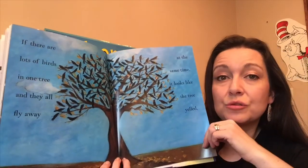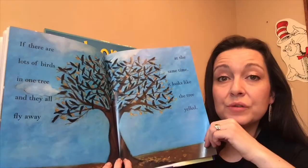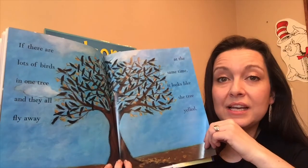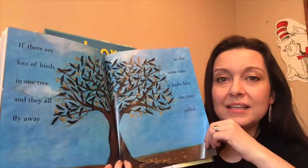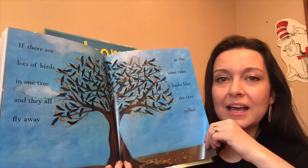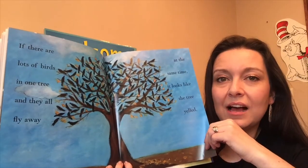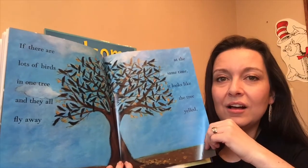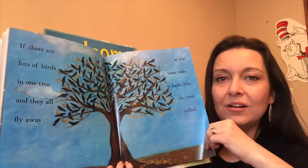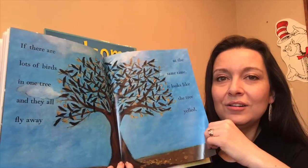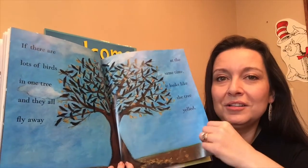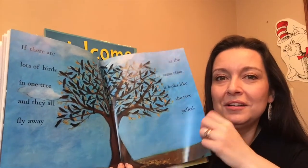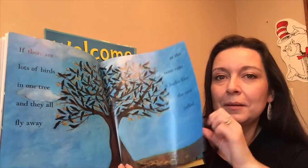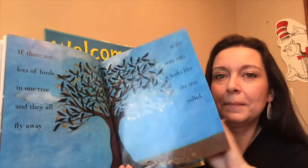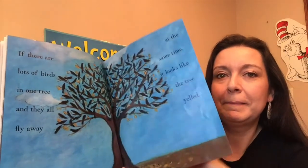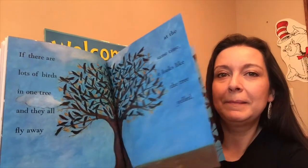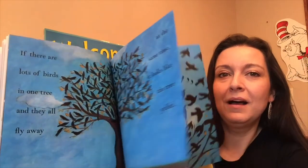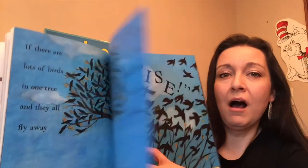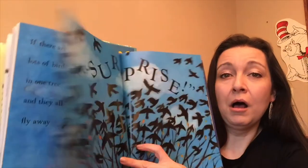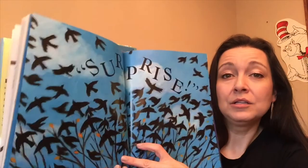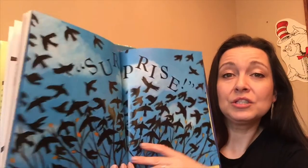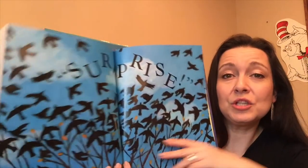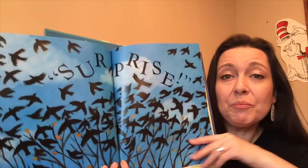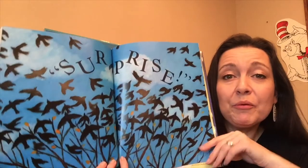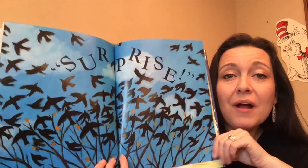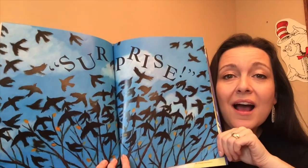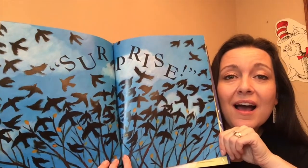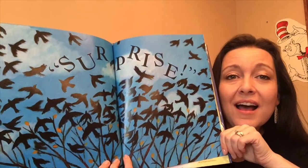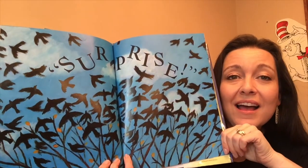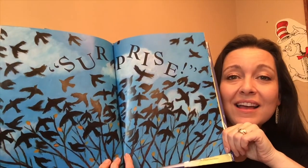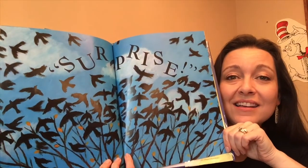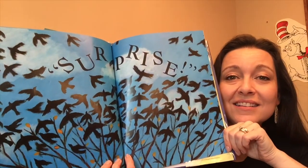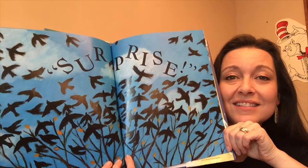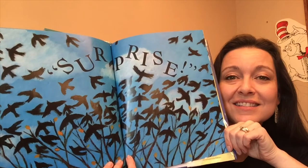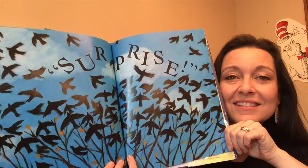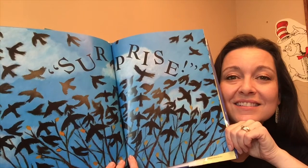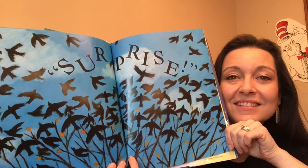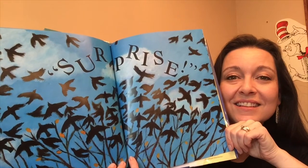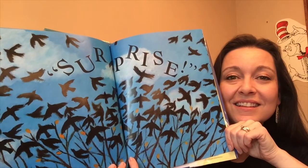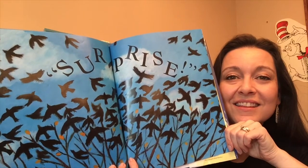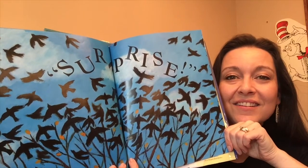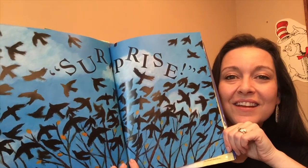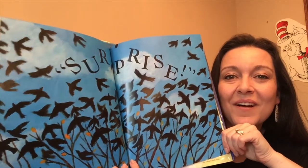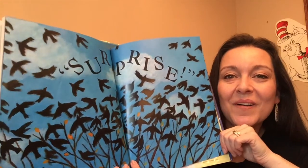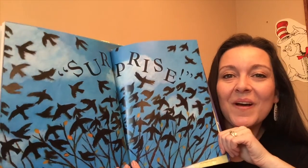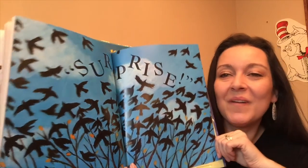tree yelled surprise there they all go